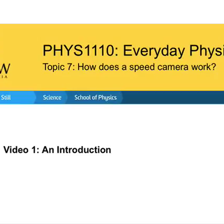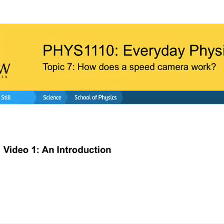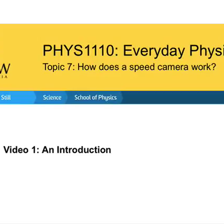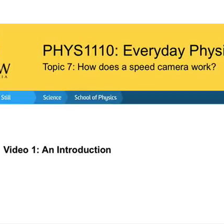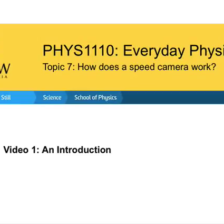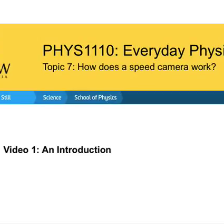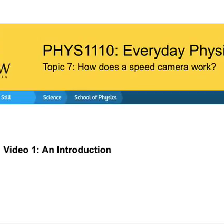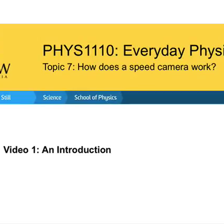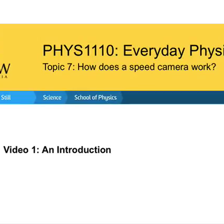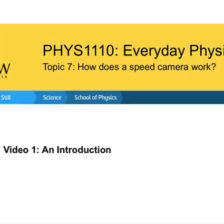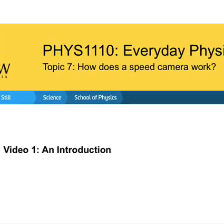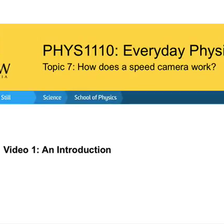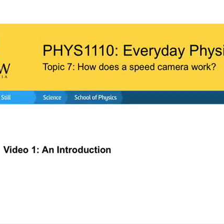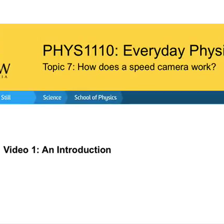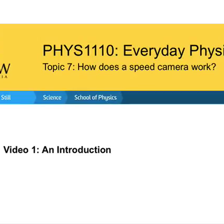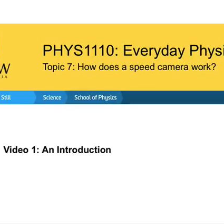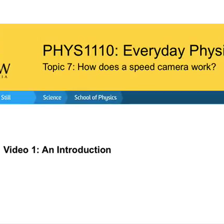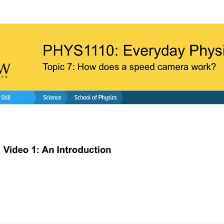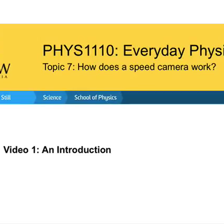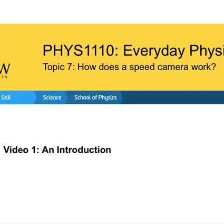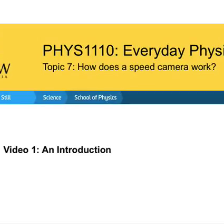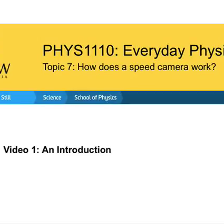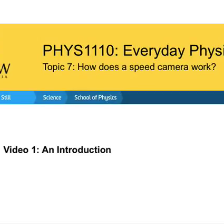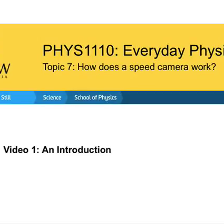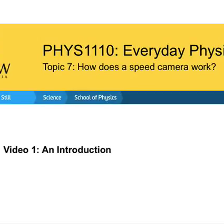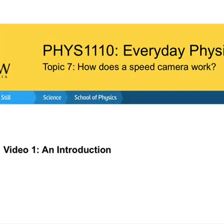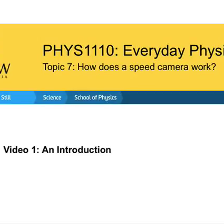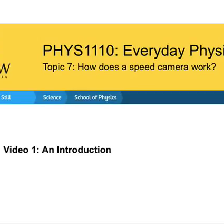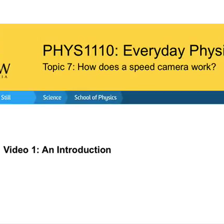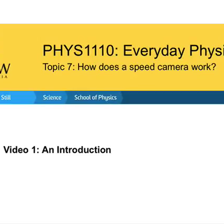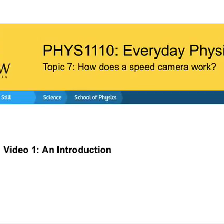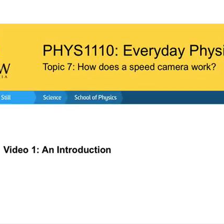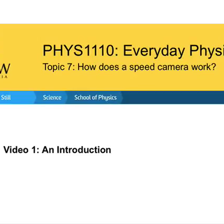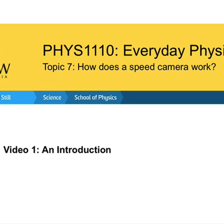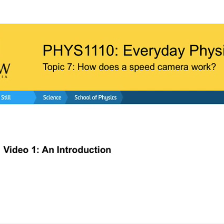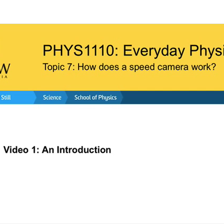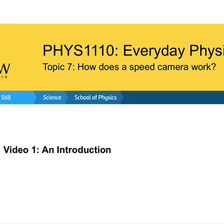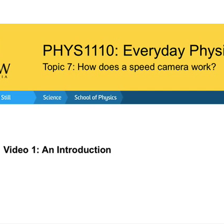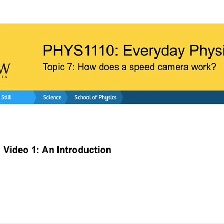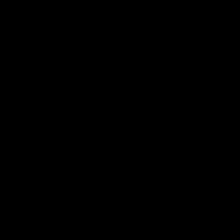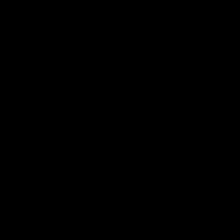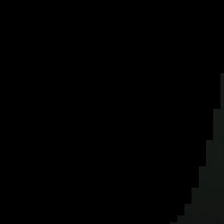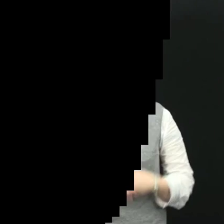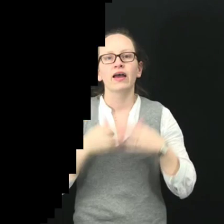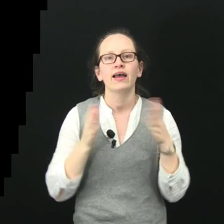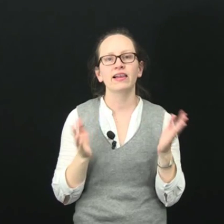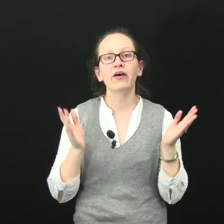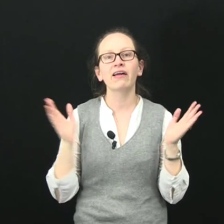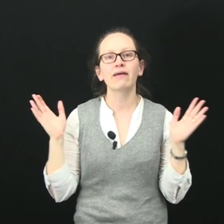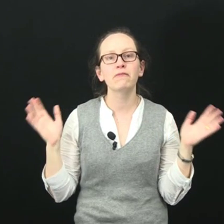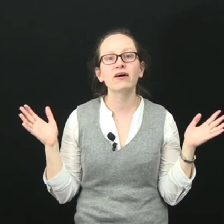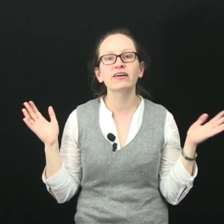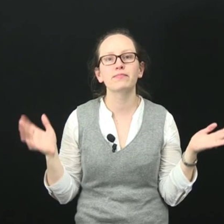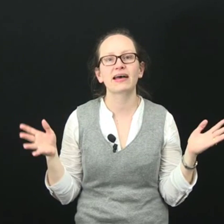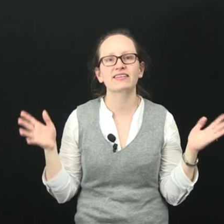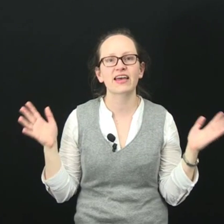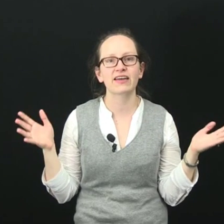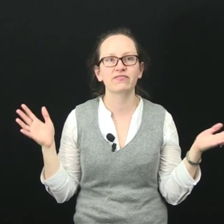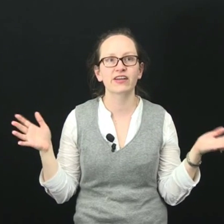This video is an introduction to topic 7, how does a speed camera work. Hello and welcome back to Everyday